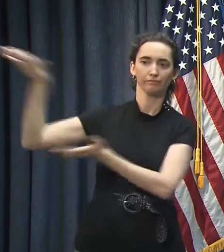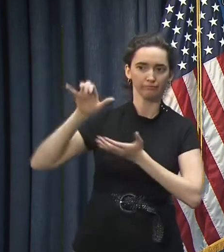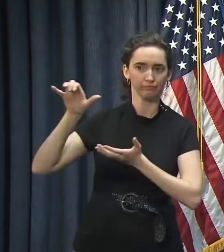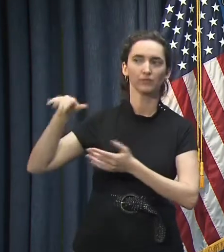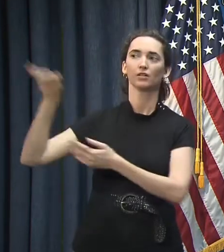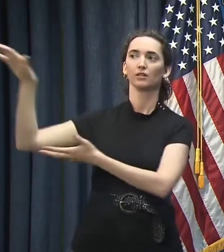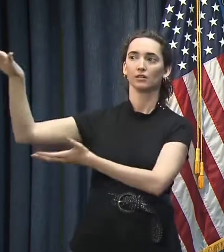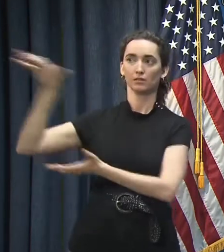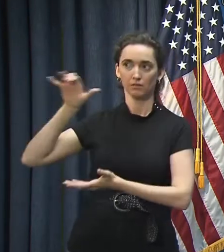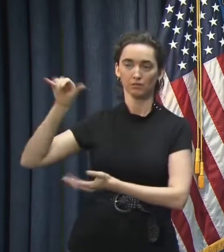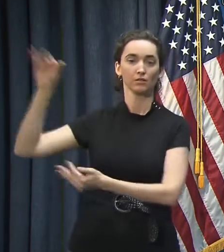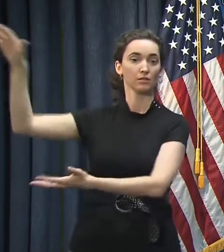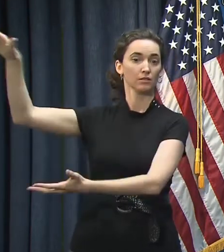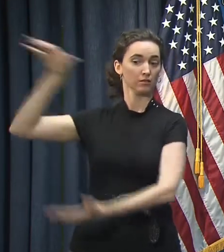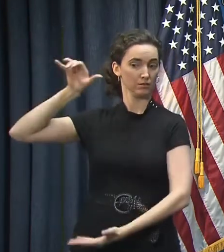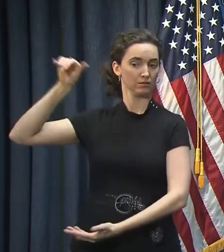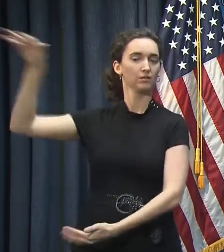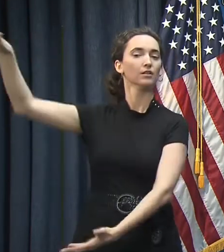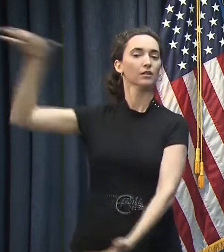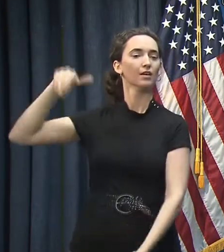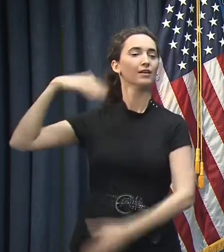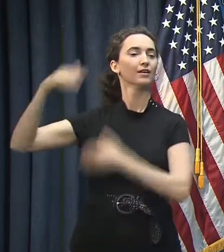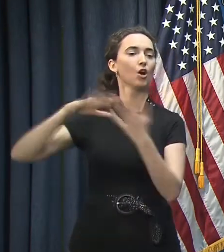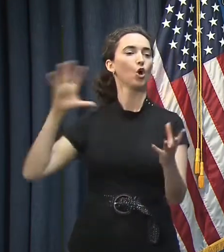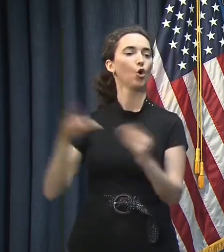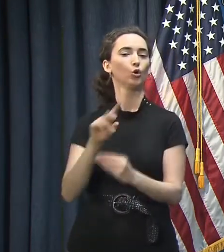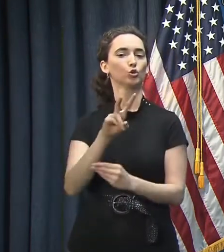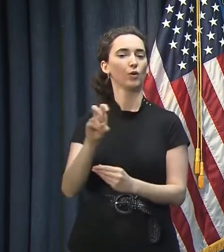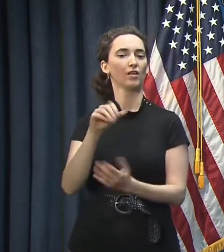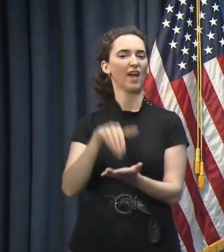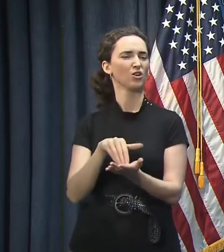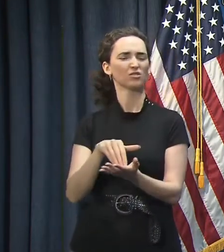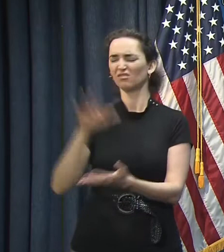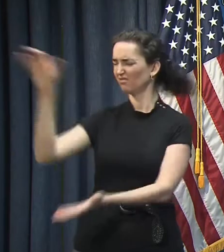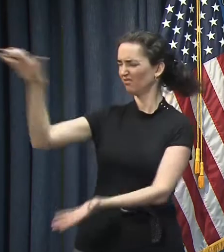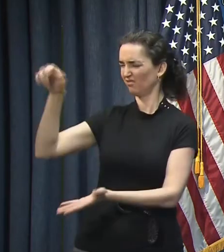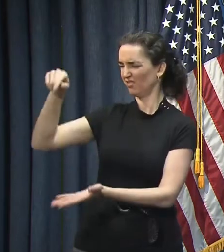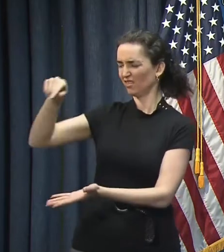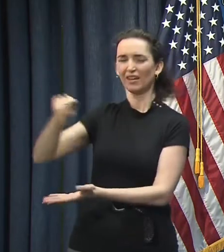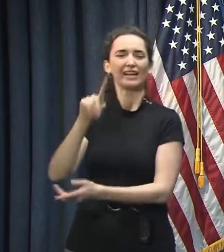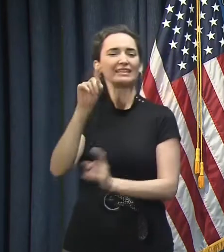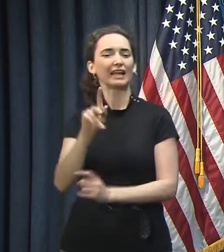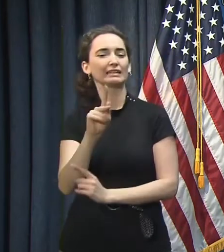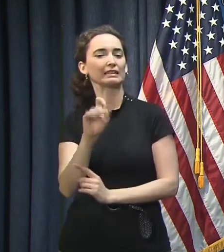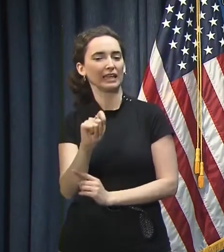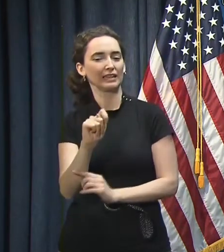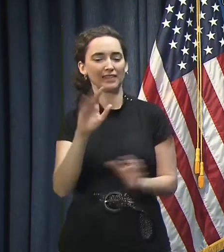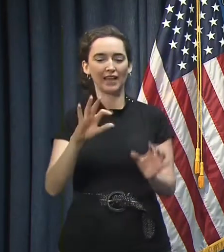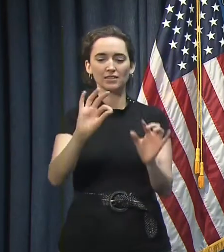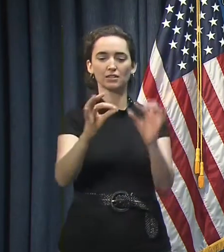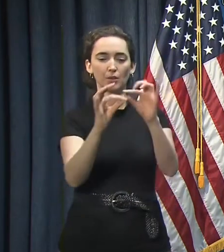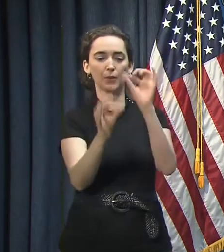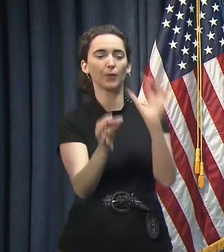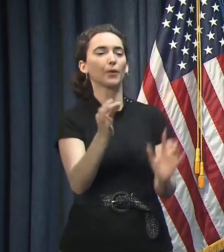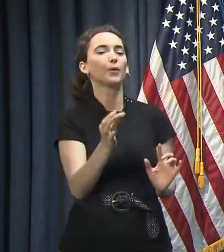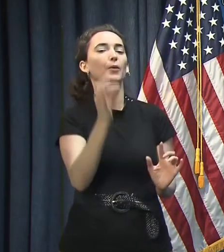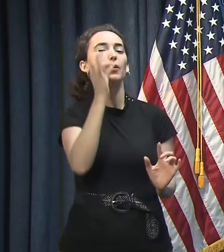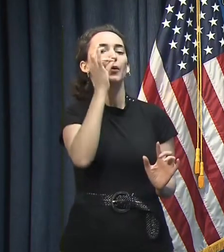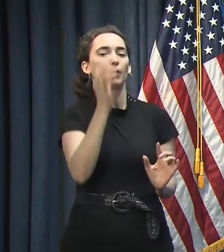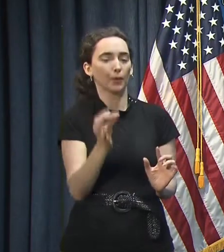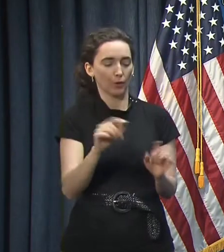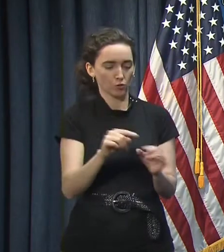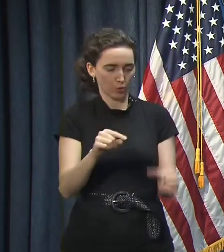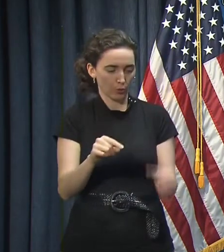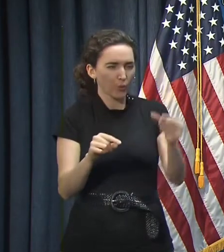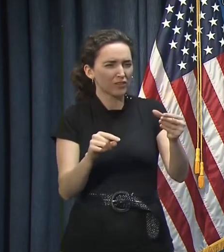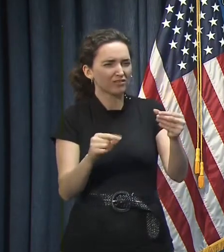over time, but will get us to that 200,000. And what we're talking about are those test kits. So these are swabs, this is the viral transport medium,